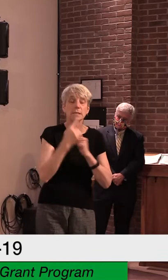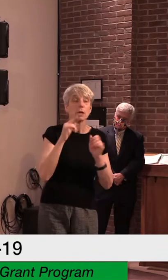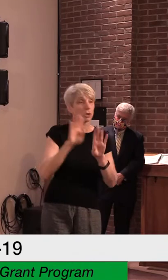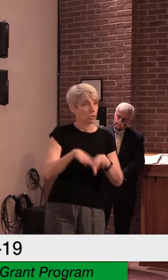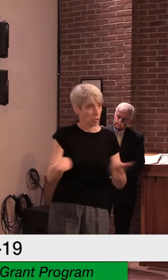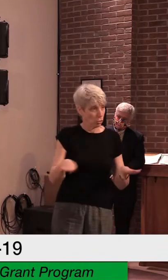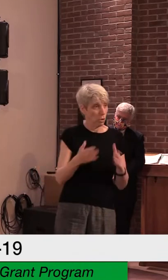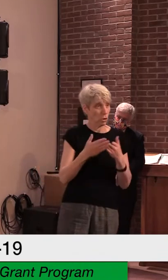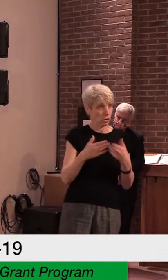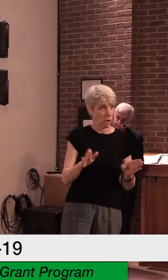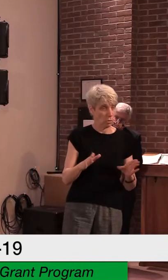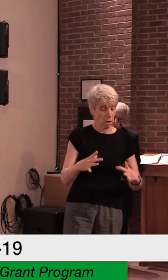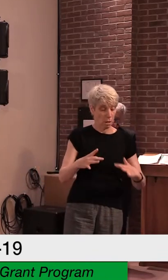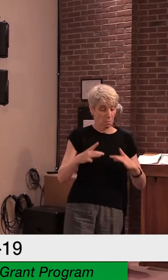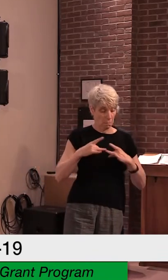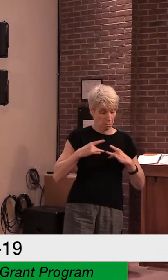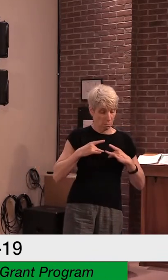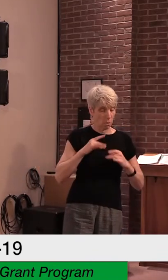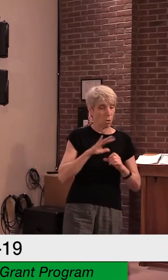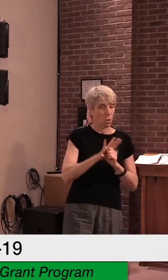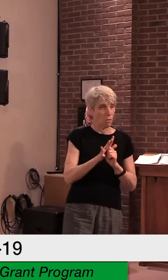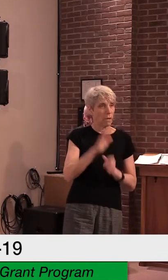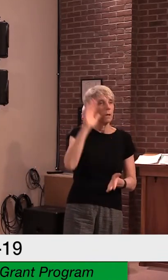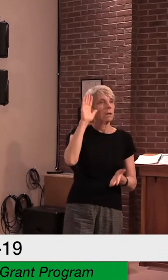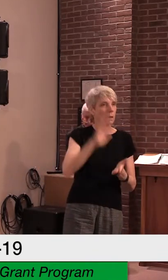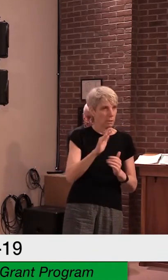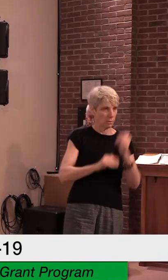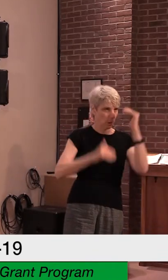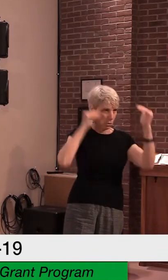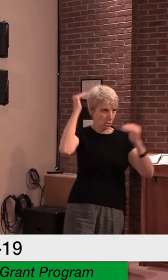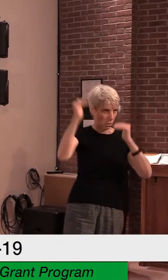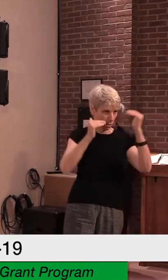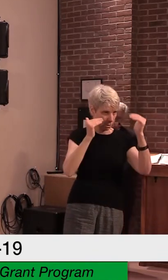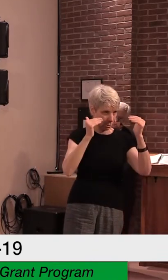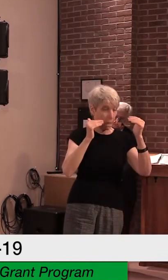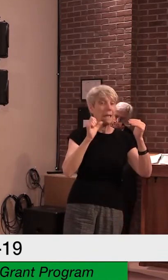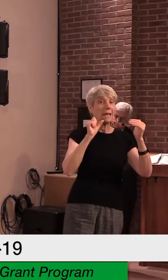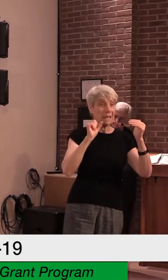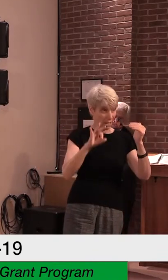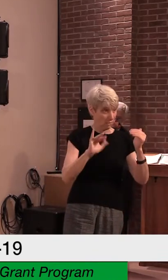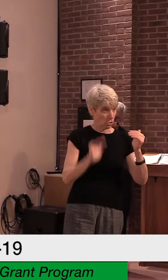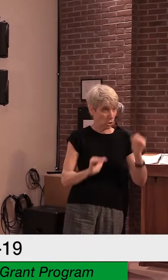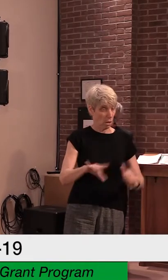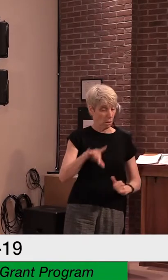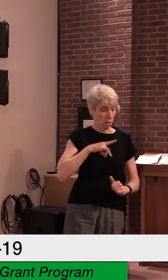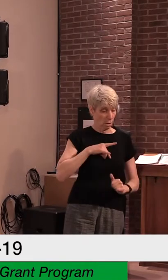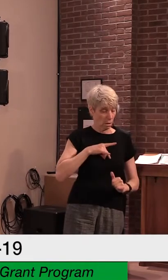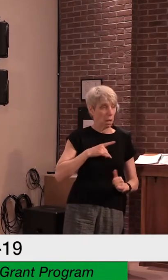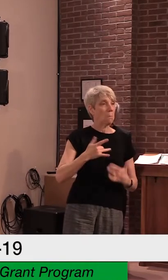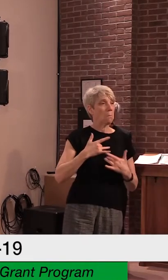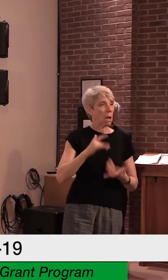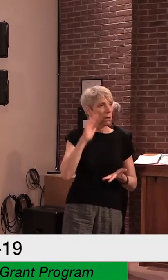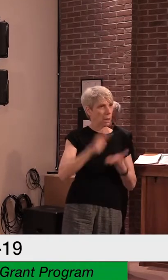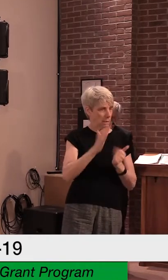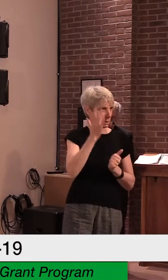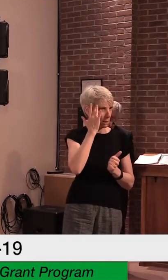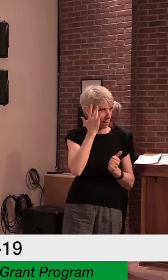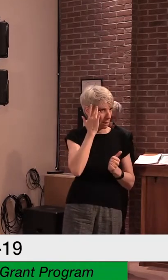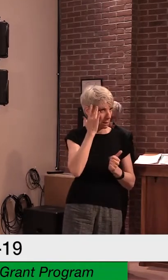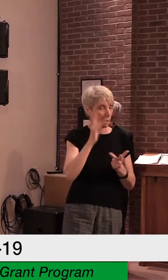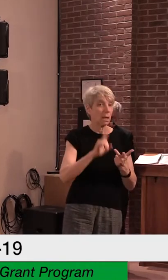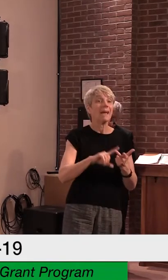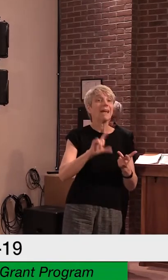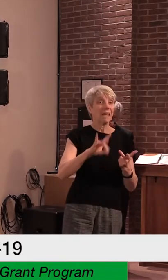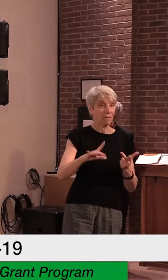less likely to transmit virus to others. In this very brief research report in the form of a letter,